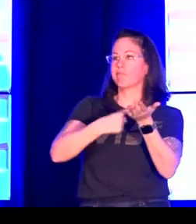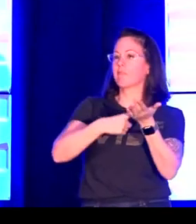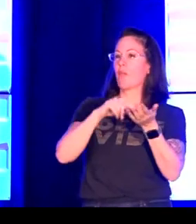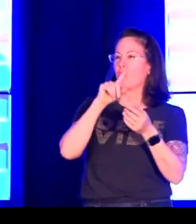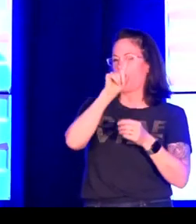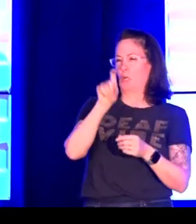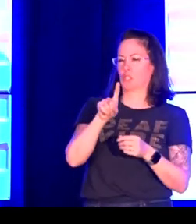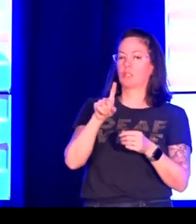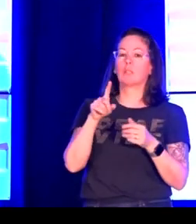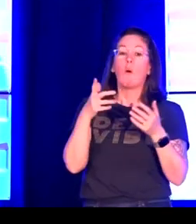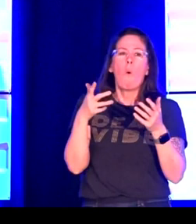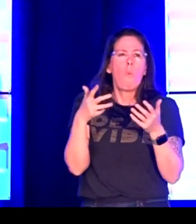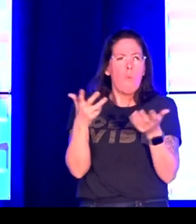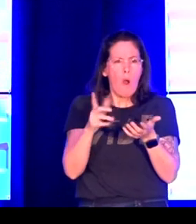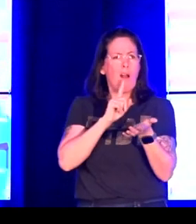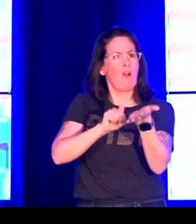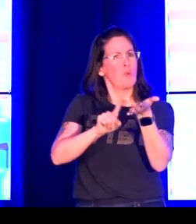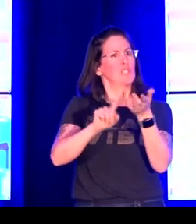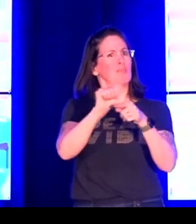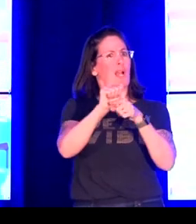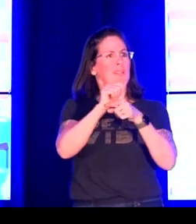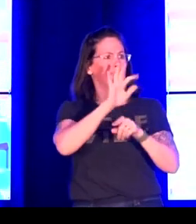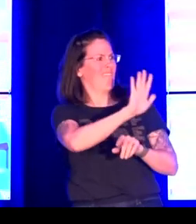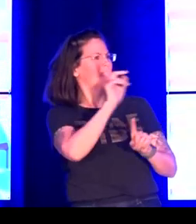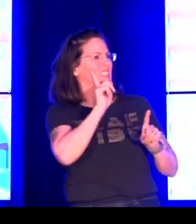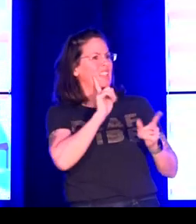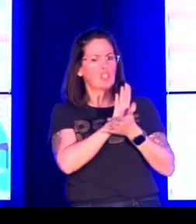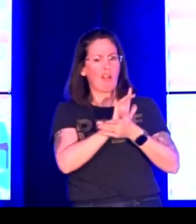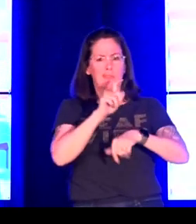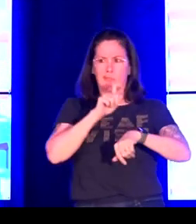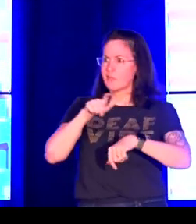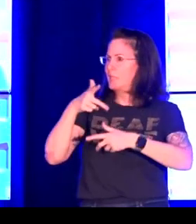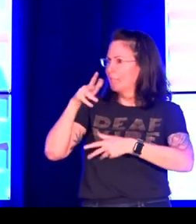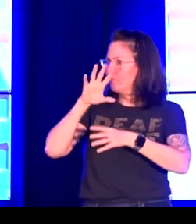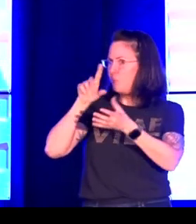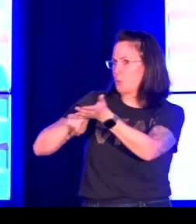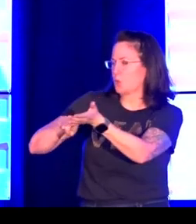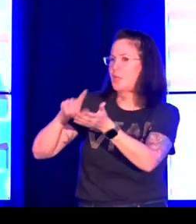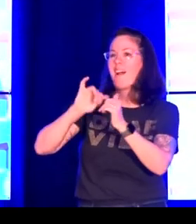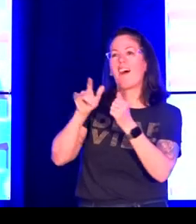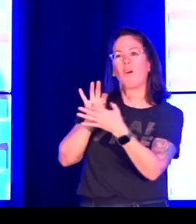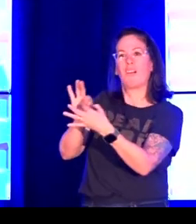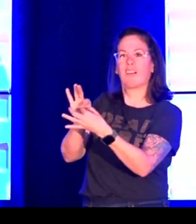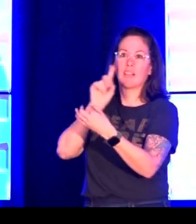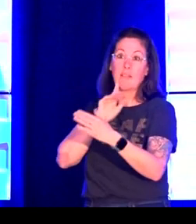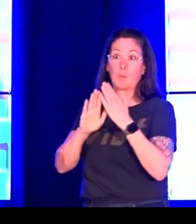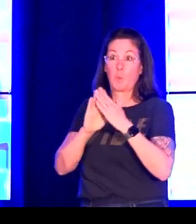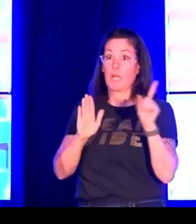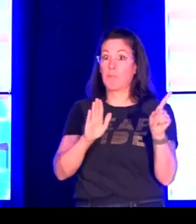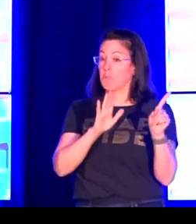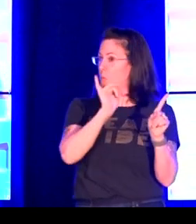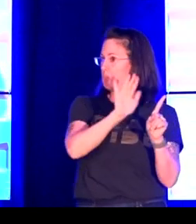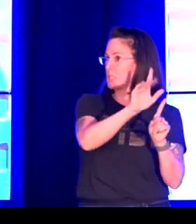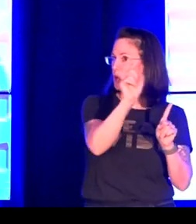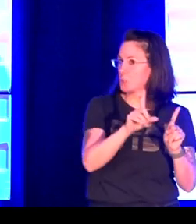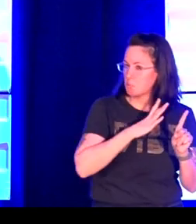The first one is from a book on deaf scholars and talking about the research practices of deaf scholars and how they relate to the participants